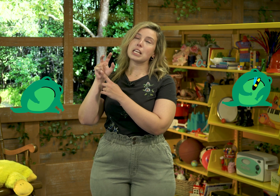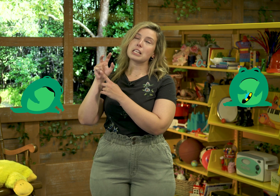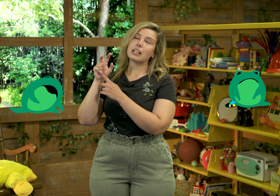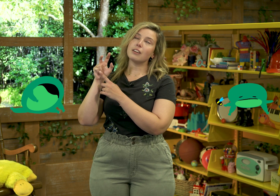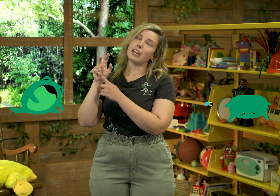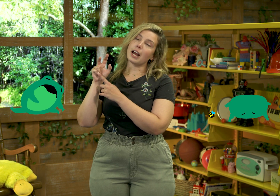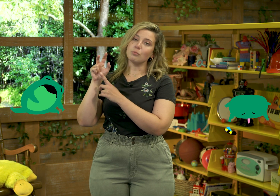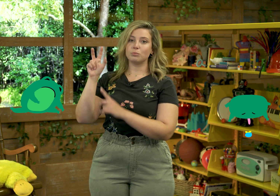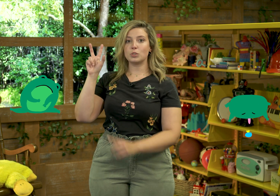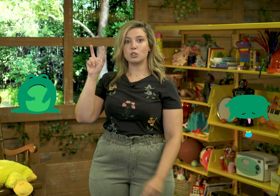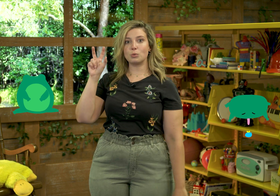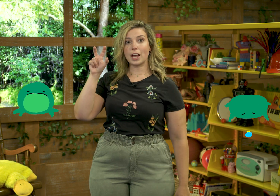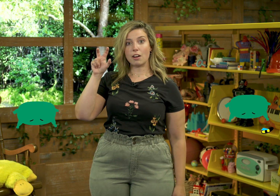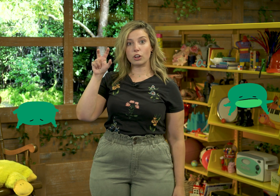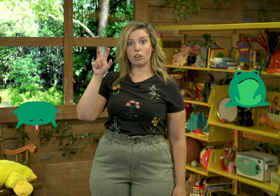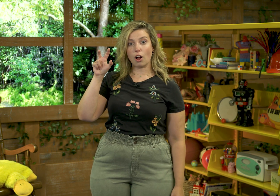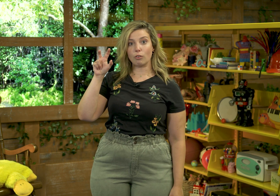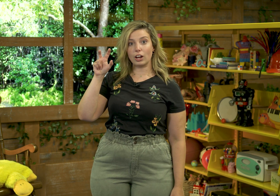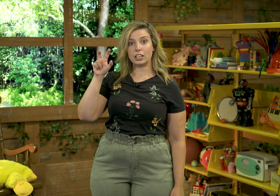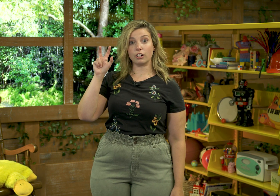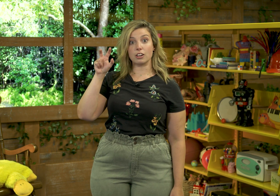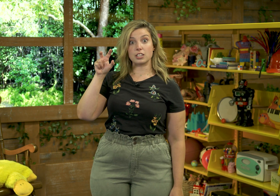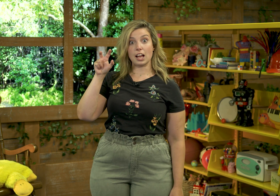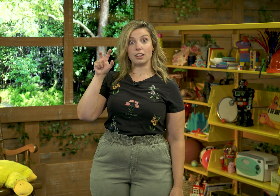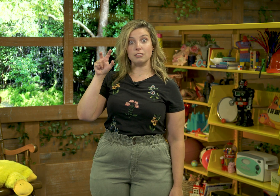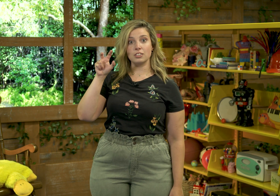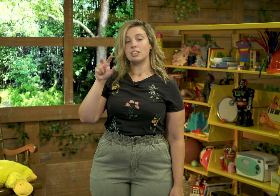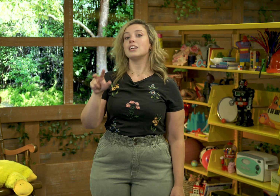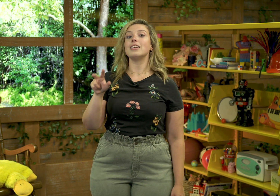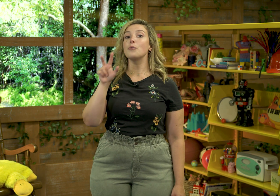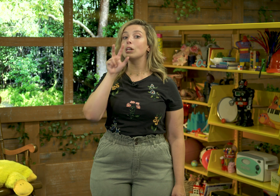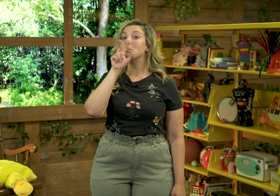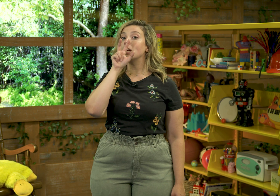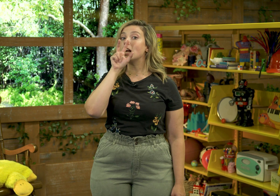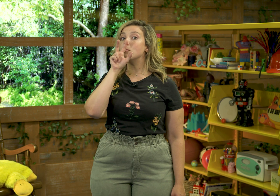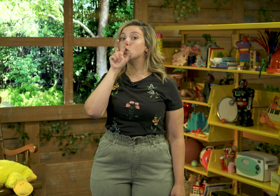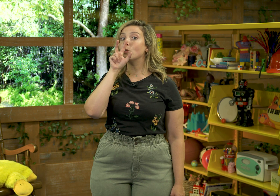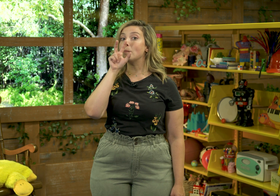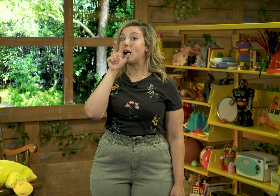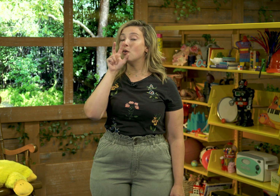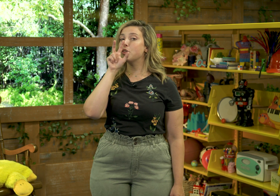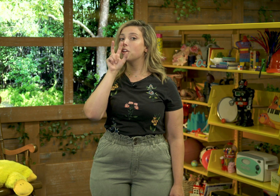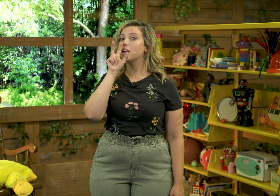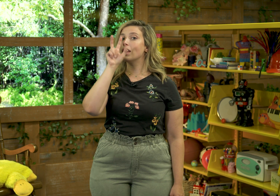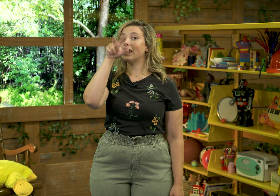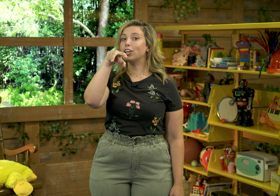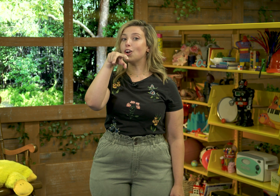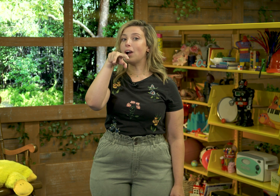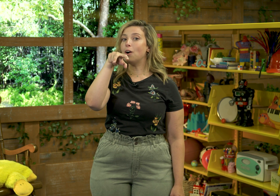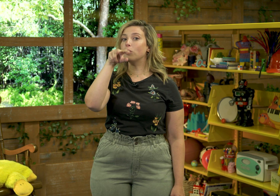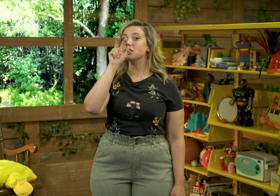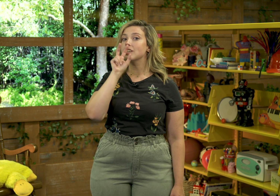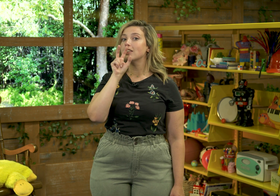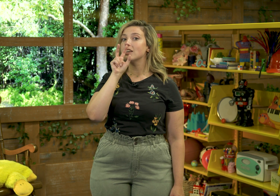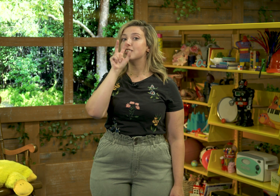taking a little now. So we have our claw right here, our talon. Now we're going to bring it up to our mouth and then go outwards like this.